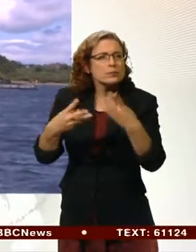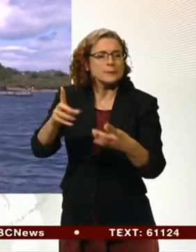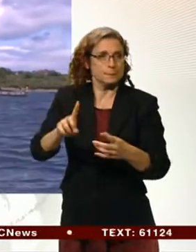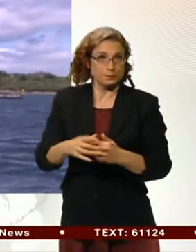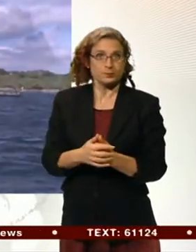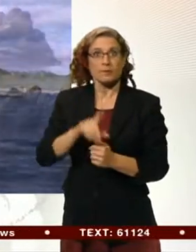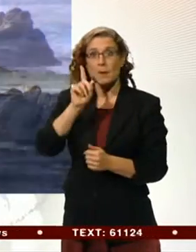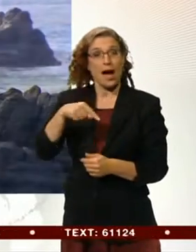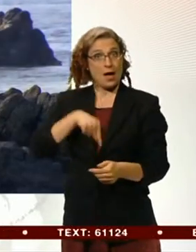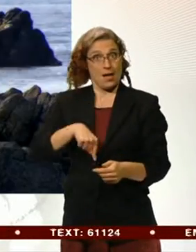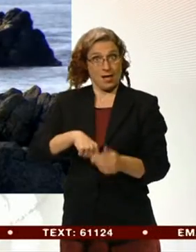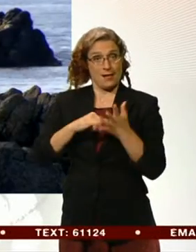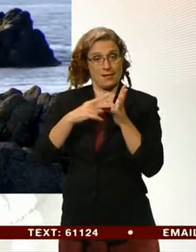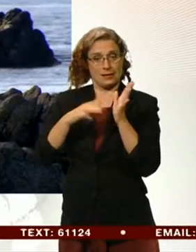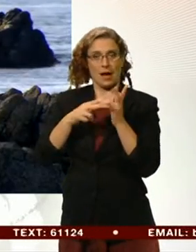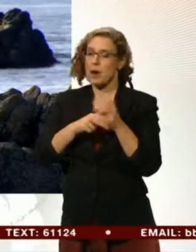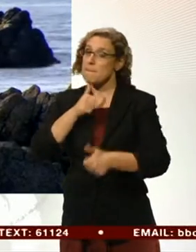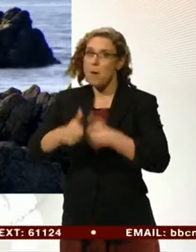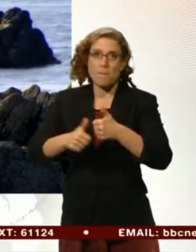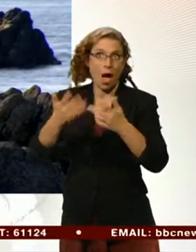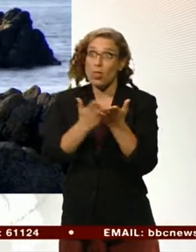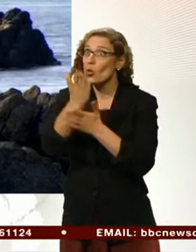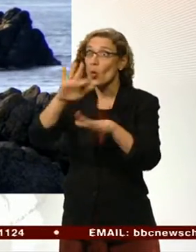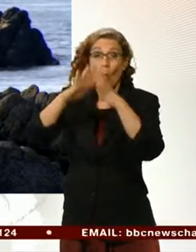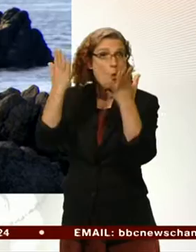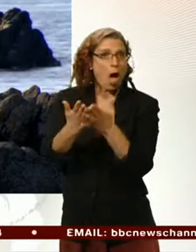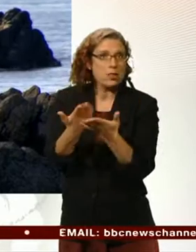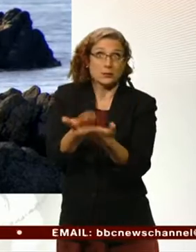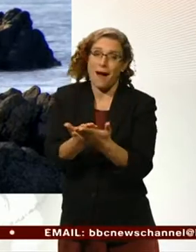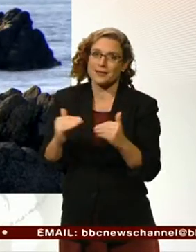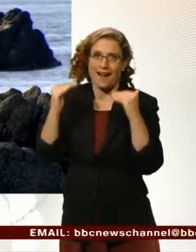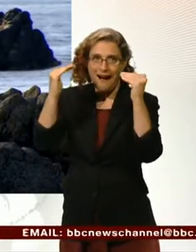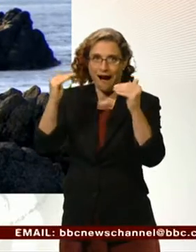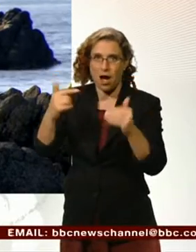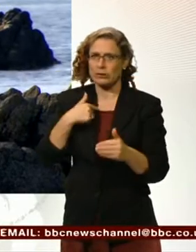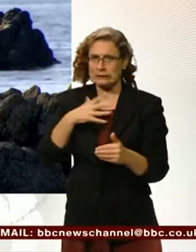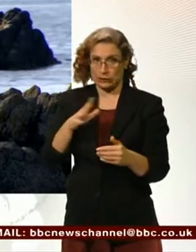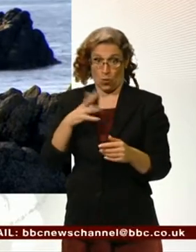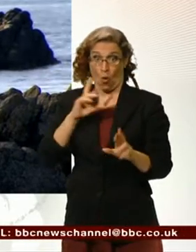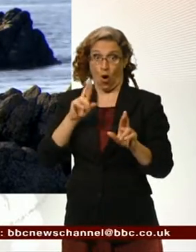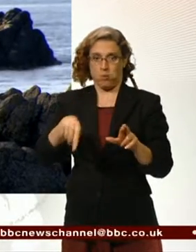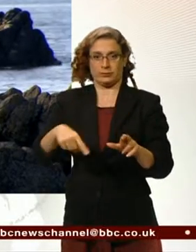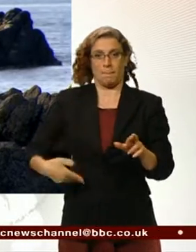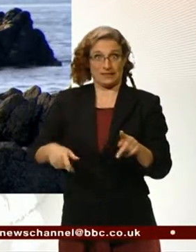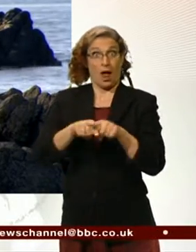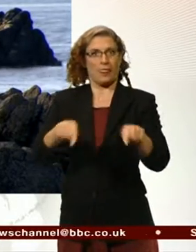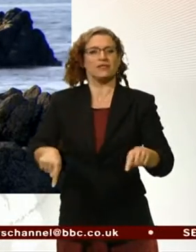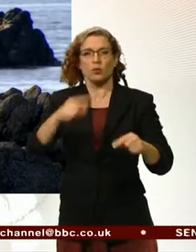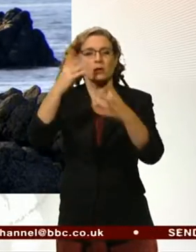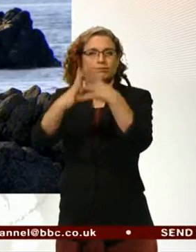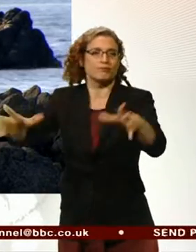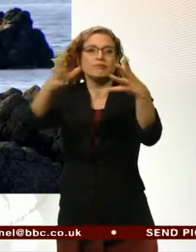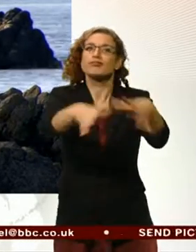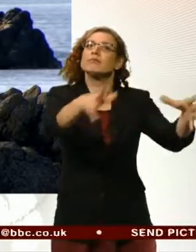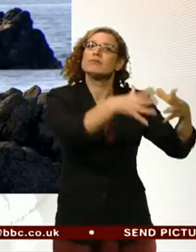grow, the aim is to expand this aquatic industry while protecting the waters it relies on. Victoria Gill, BBC